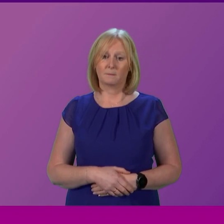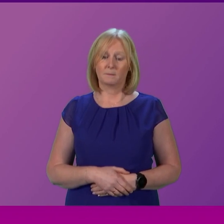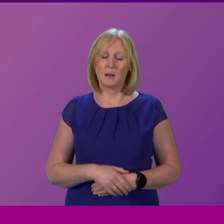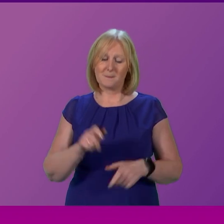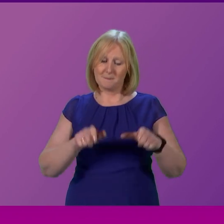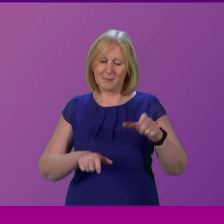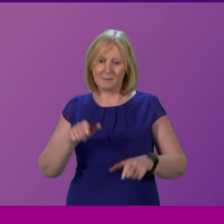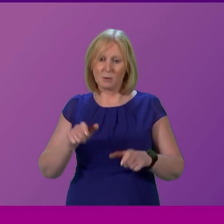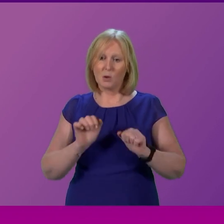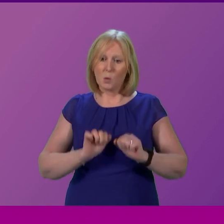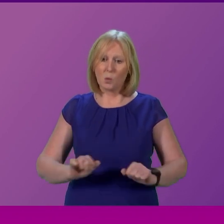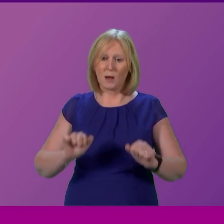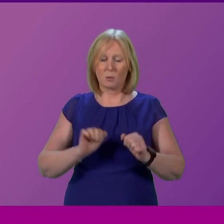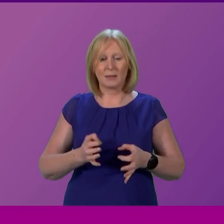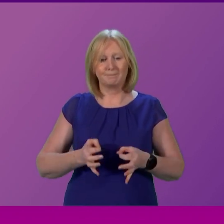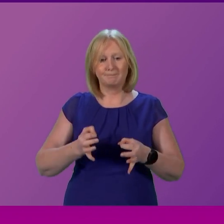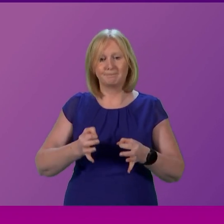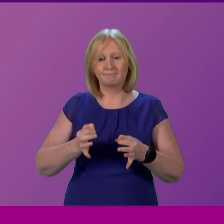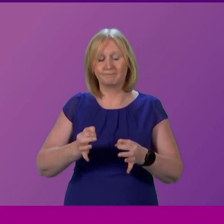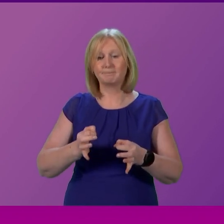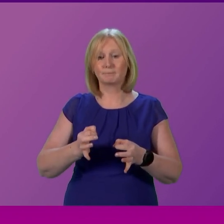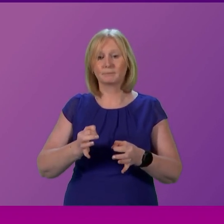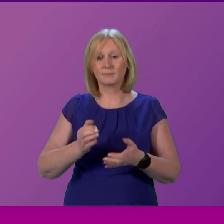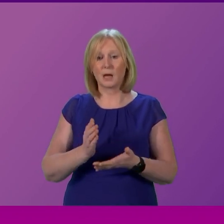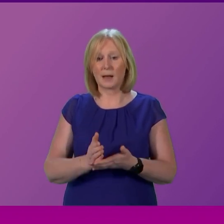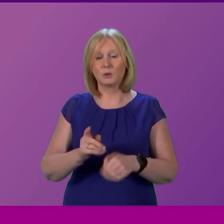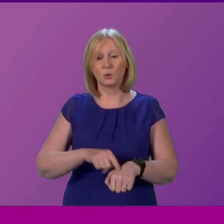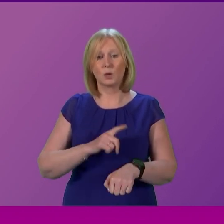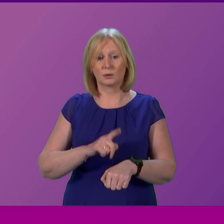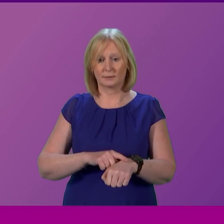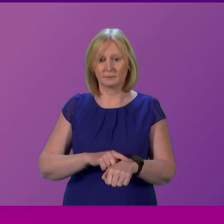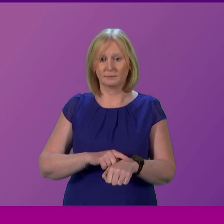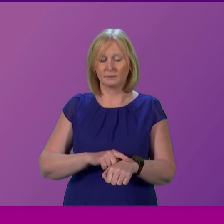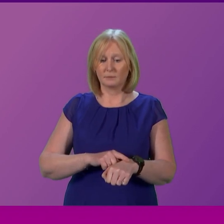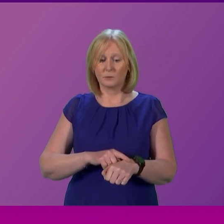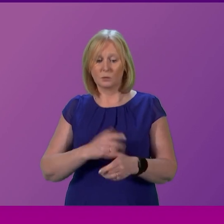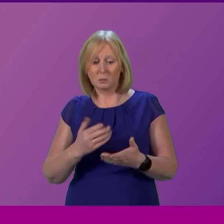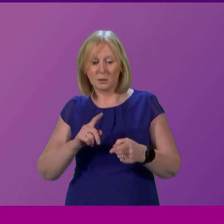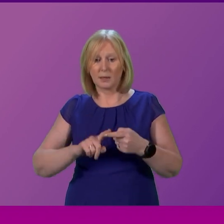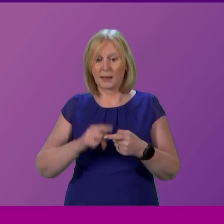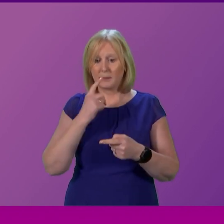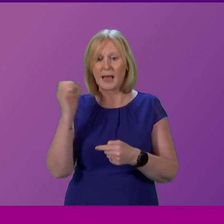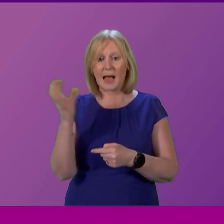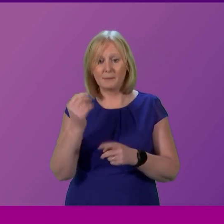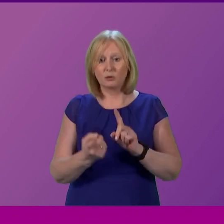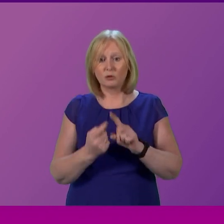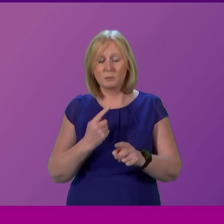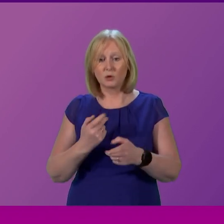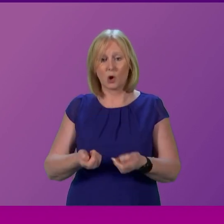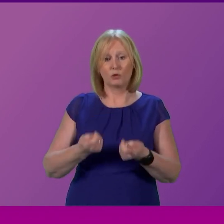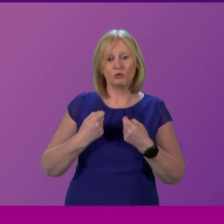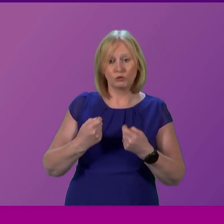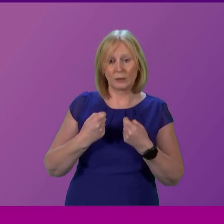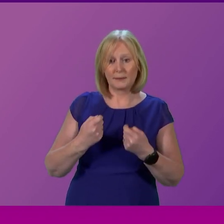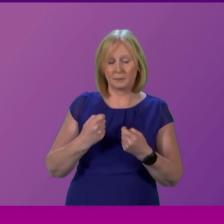people are waiting far too long for care. Whether that's for an ambulance response or waiting too long for treatment when they